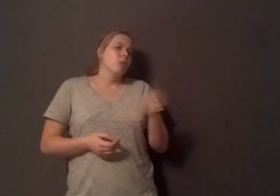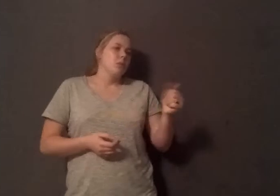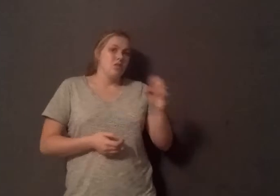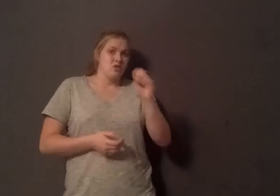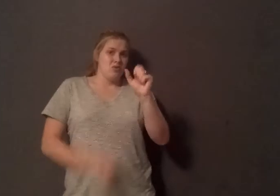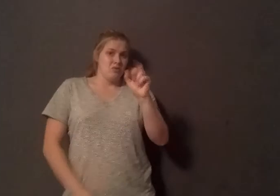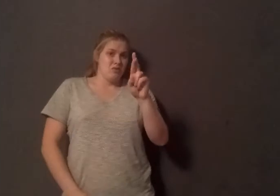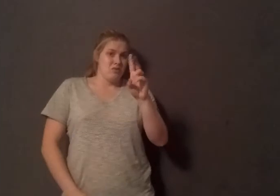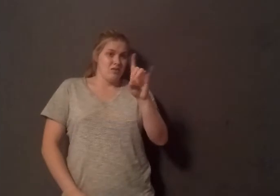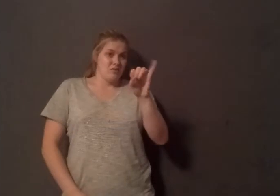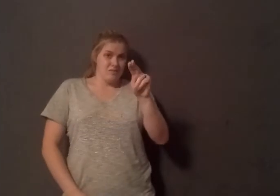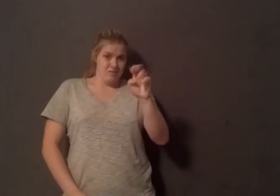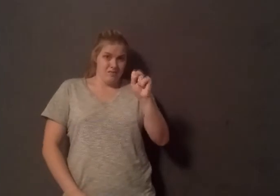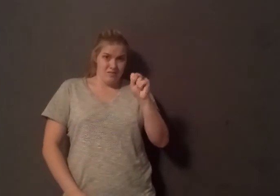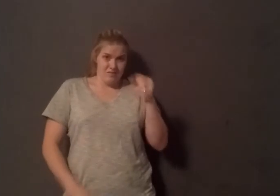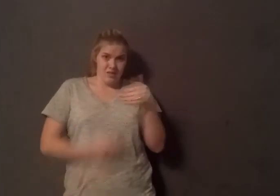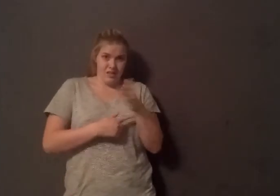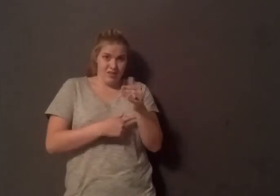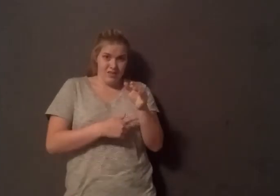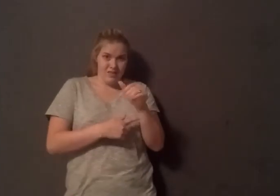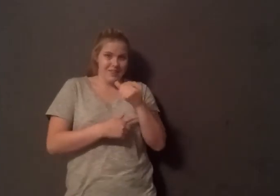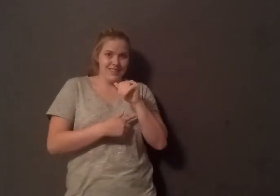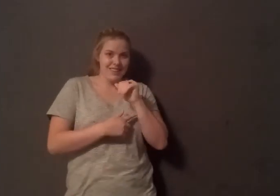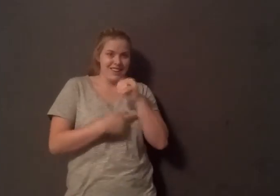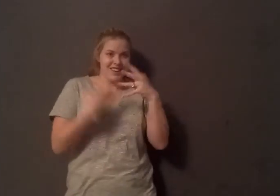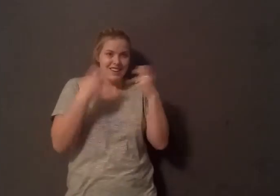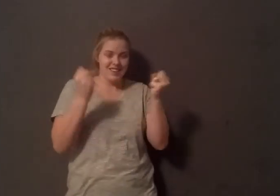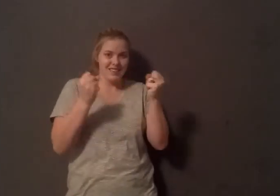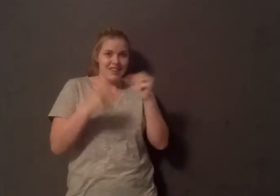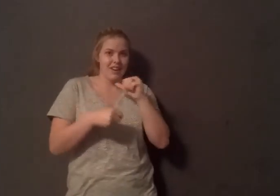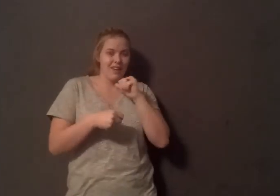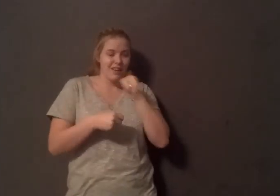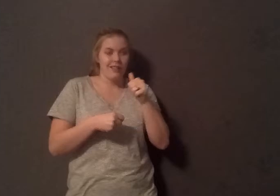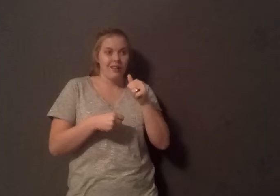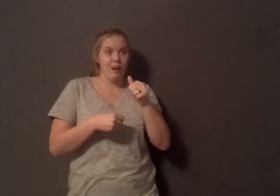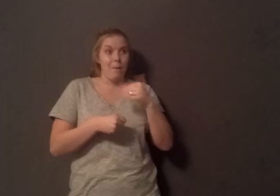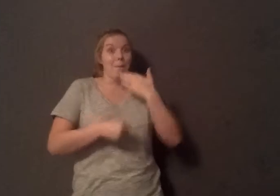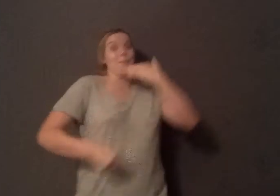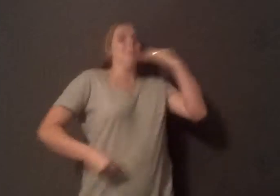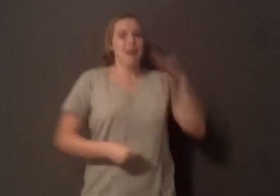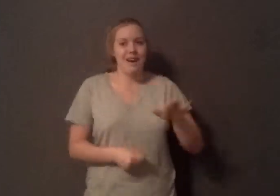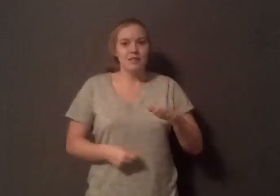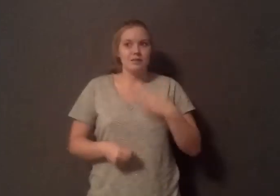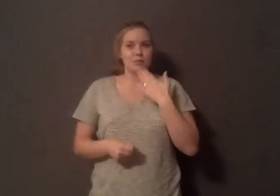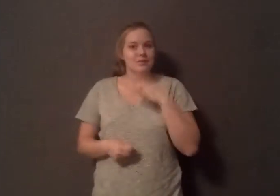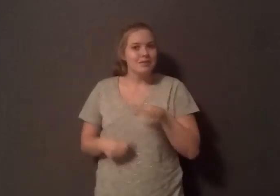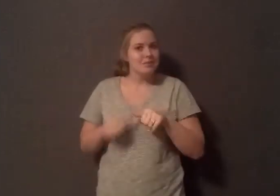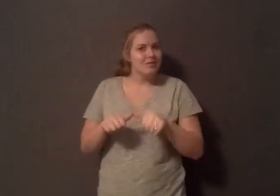Something being less toxic doesn't make it healthy. It just makes it less toxic. Farmed fish is by no means healthier.